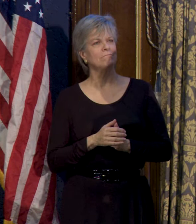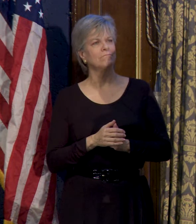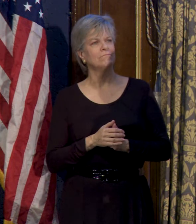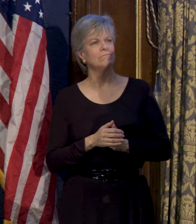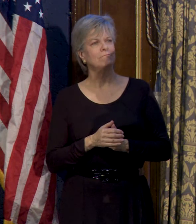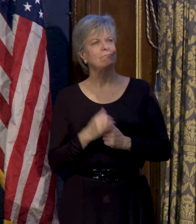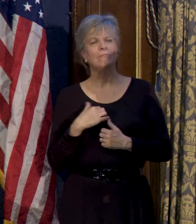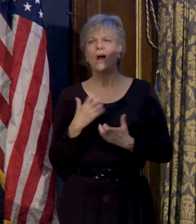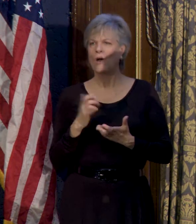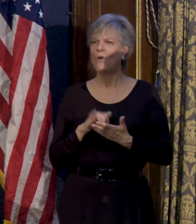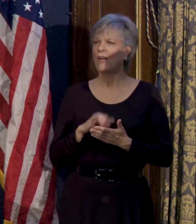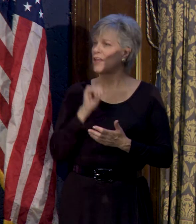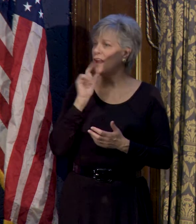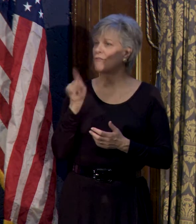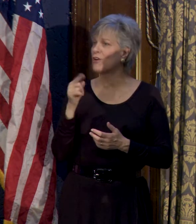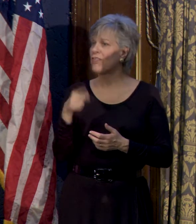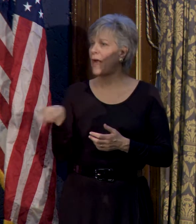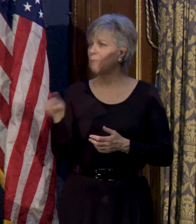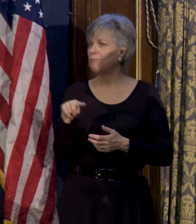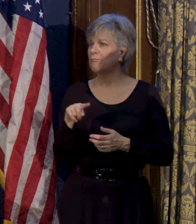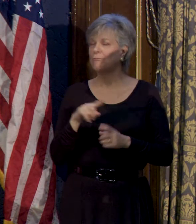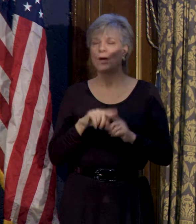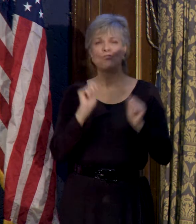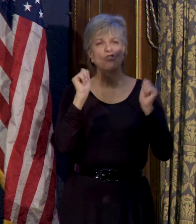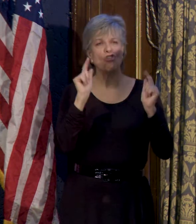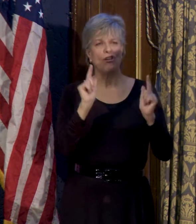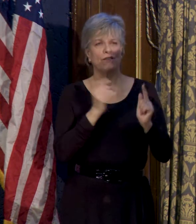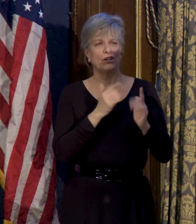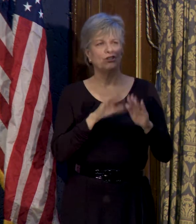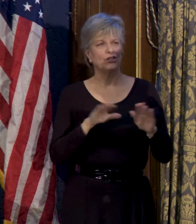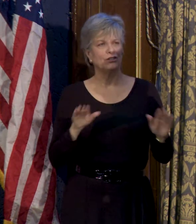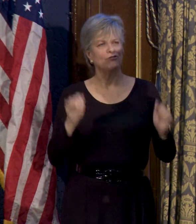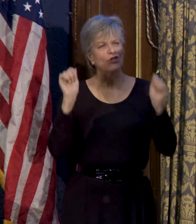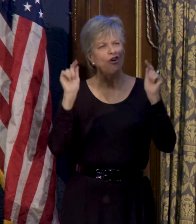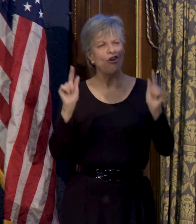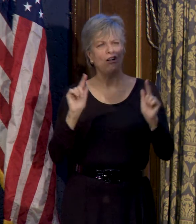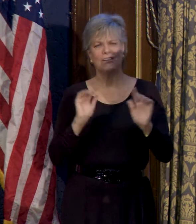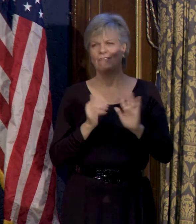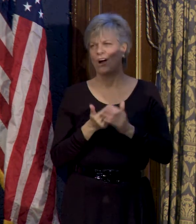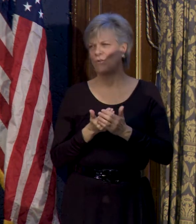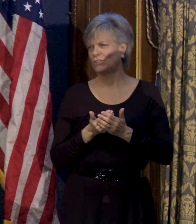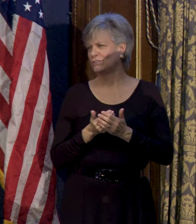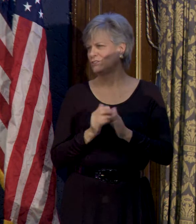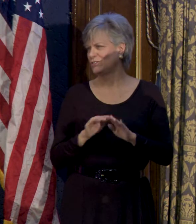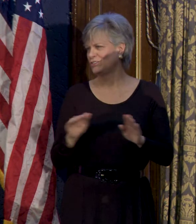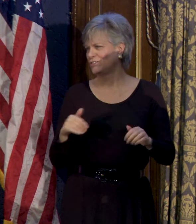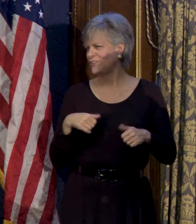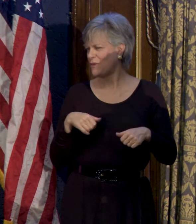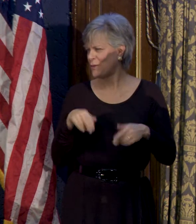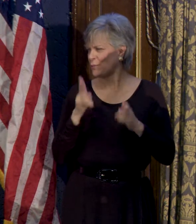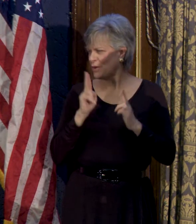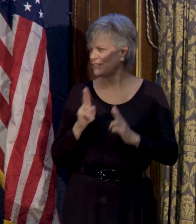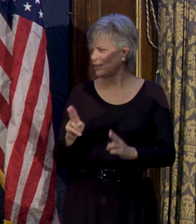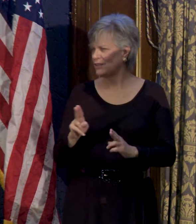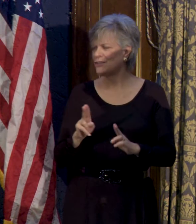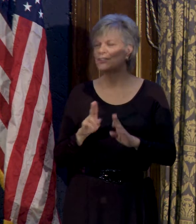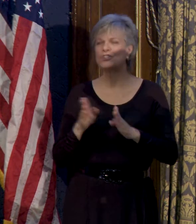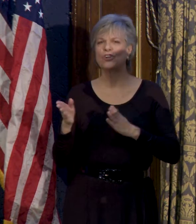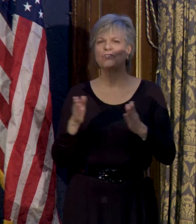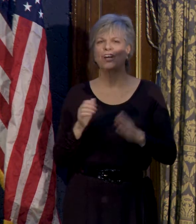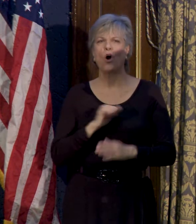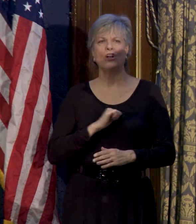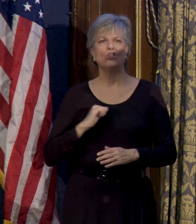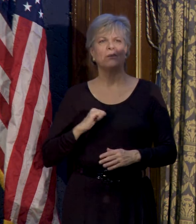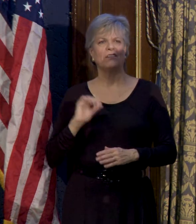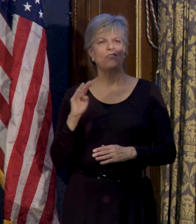And I want that not just for them, but for all of our children. For all of our children. I had the privilege of serving as Alderman of the Fourth Ward